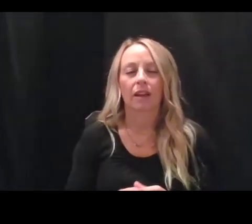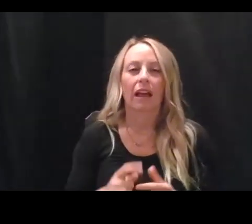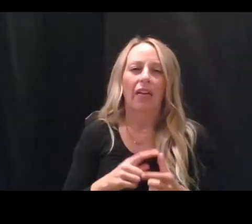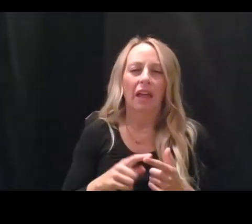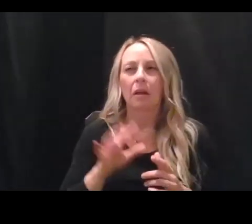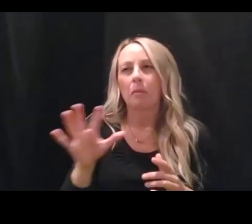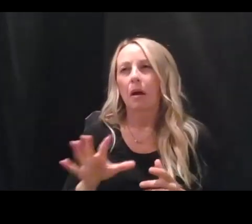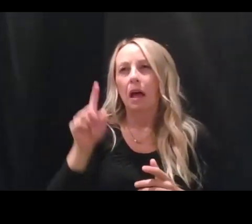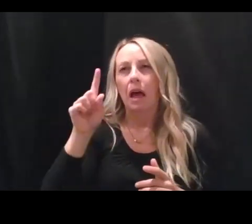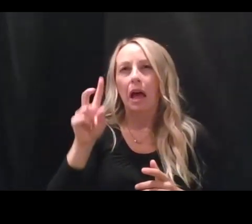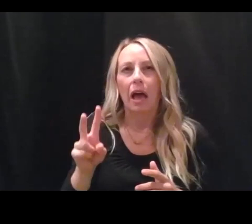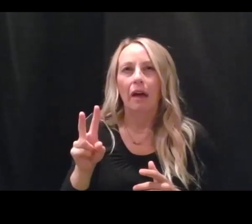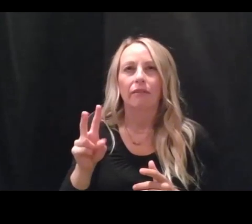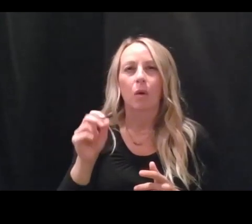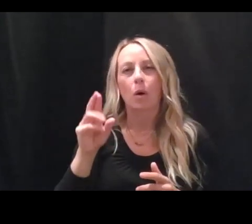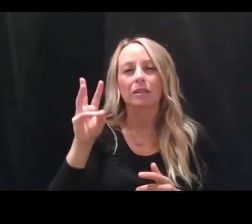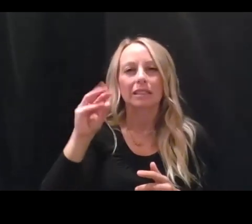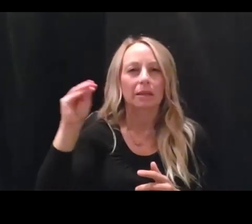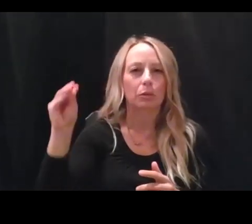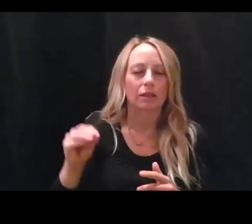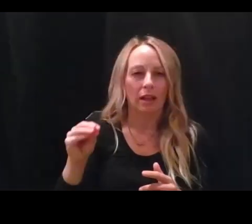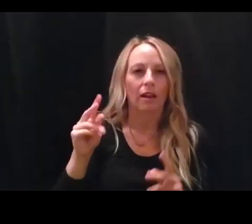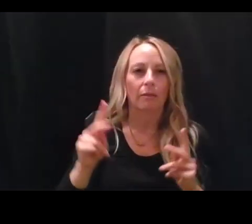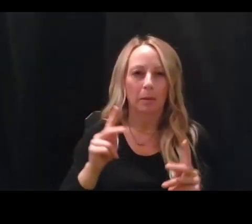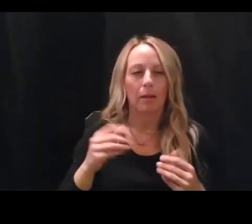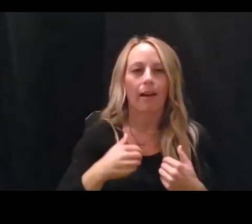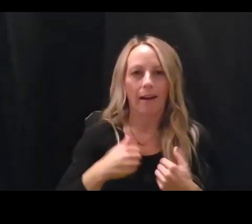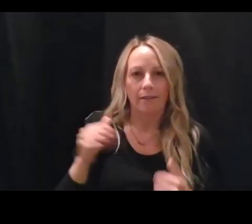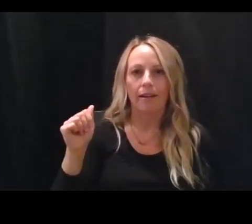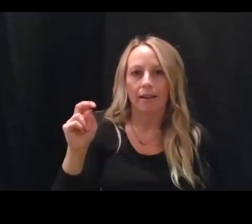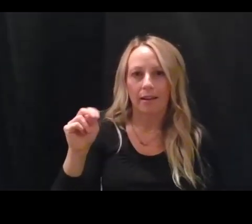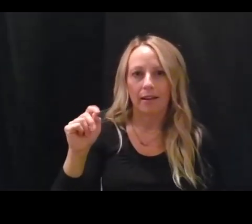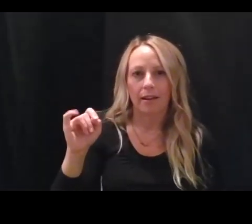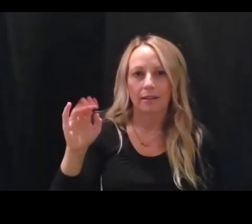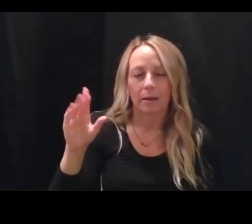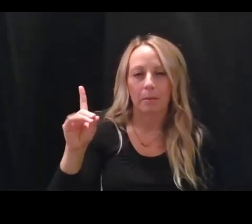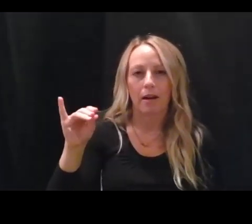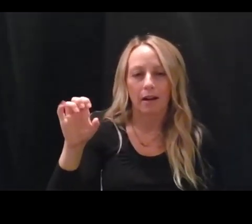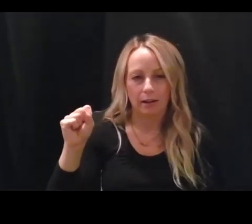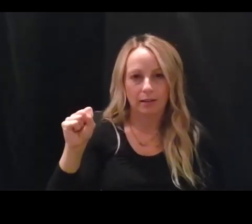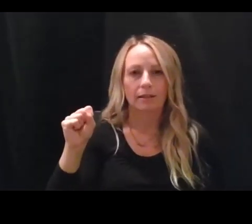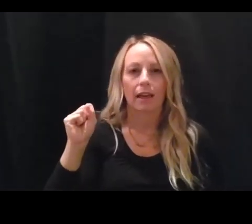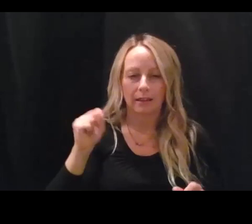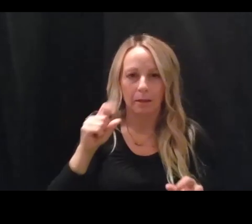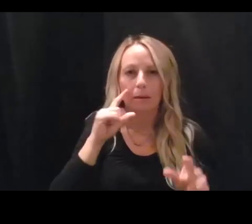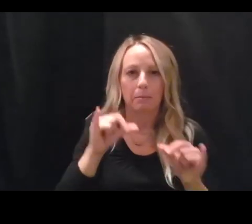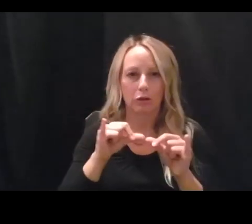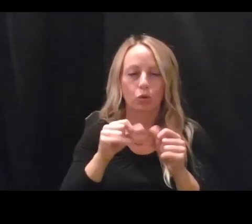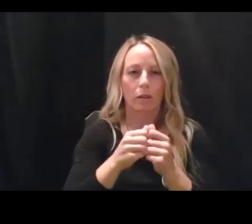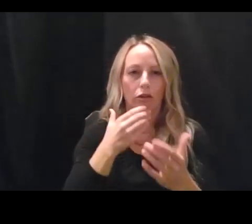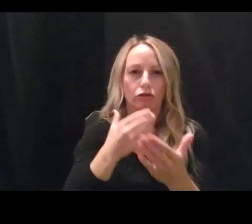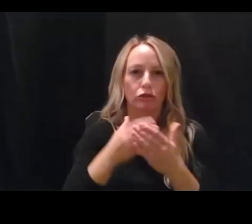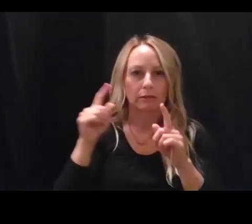% of people will have antibodies that can be measured with a good test. Those antibodies then peak